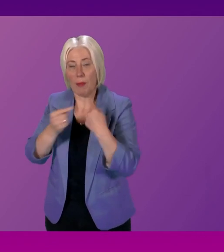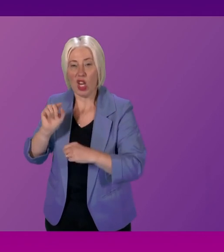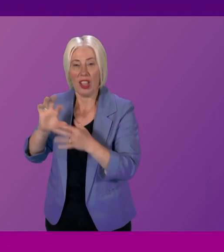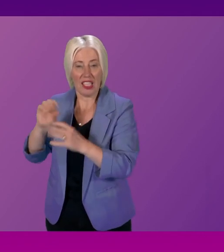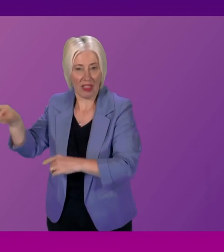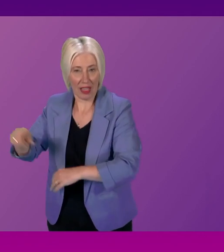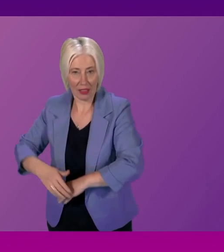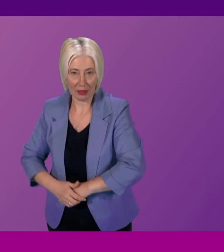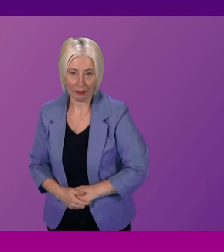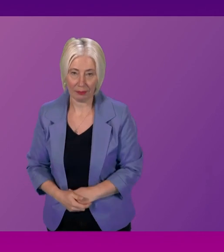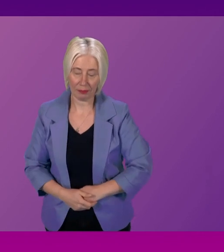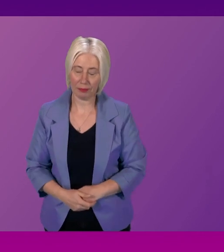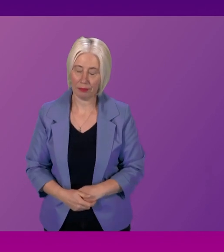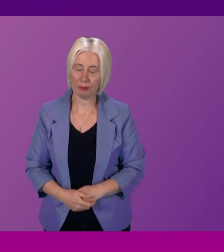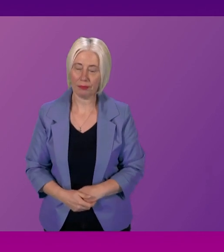Mercedes Vialba.